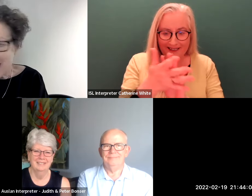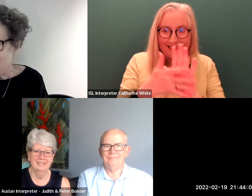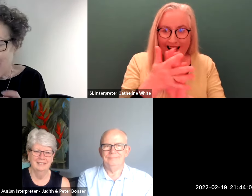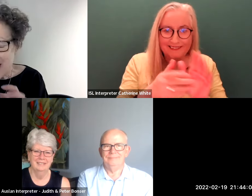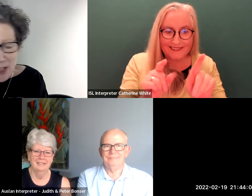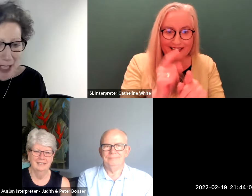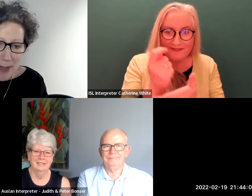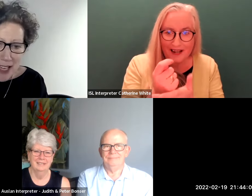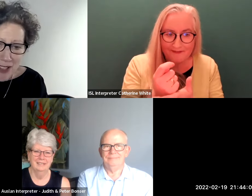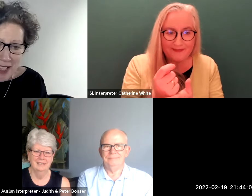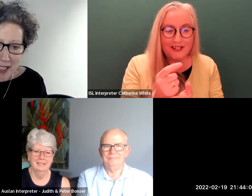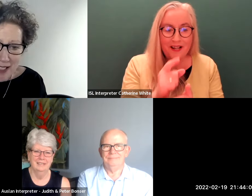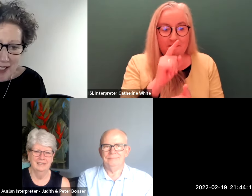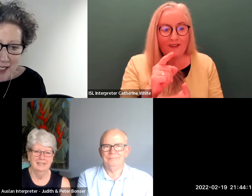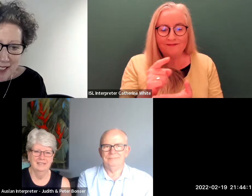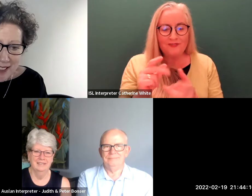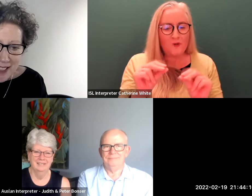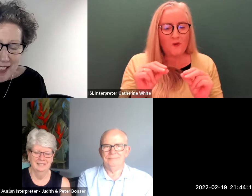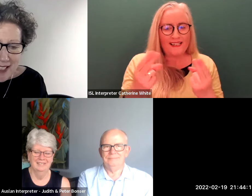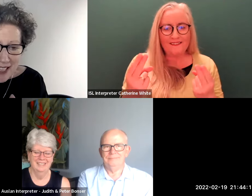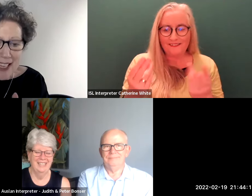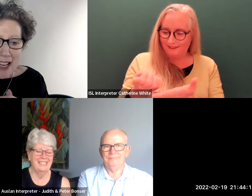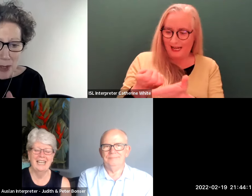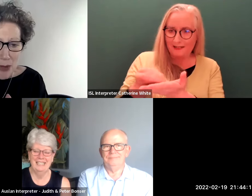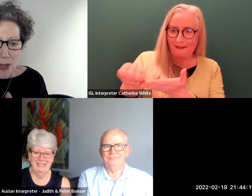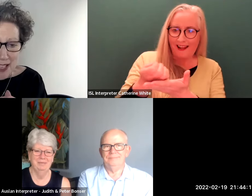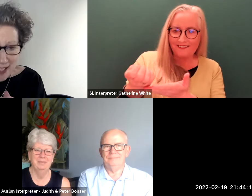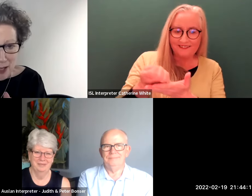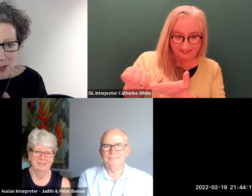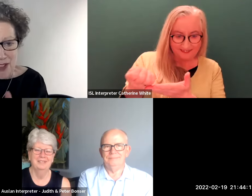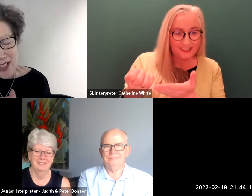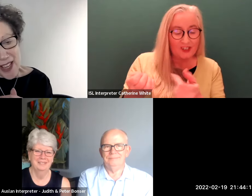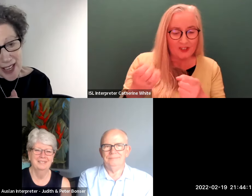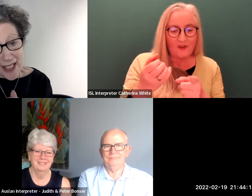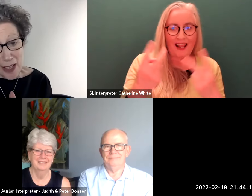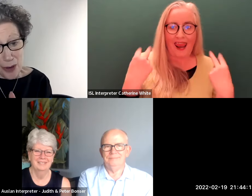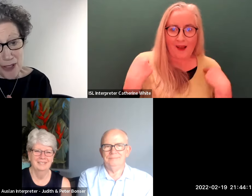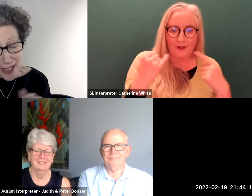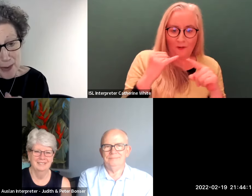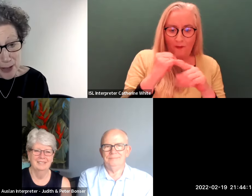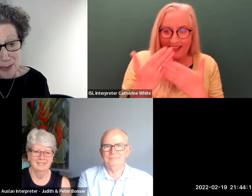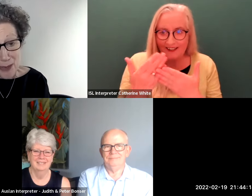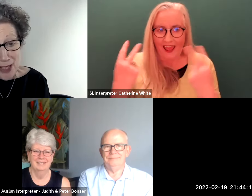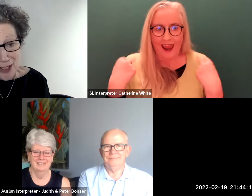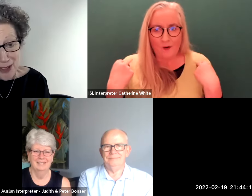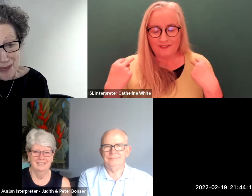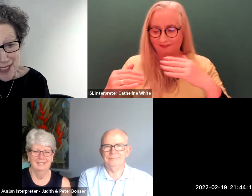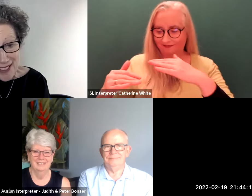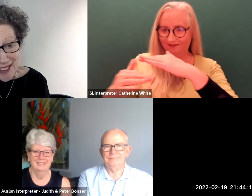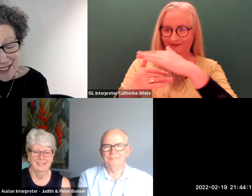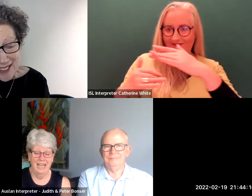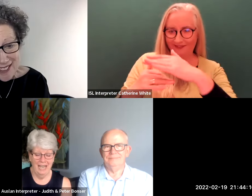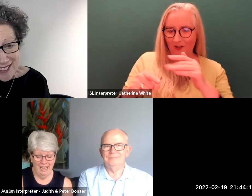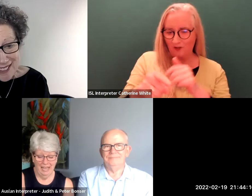there's there's no explanation needed it is like a language within a language that is so often unspoken between you